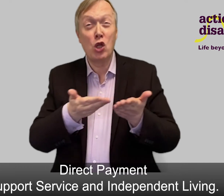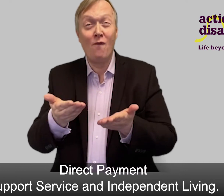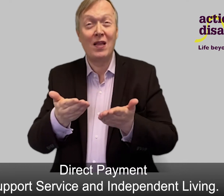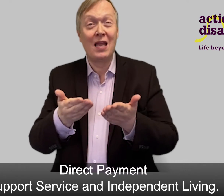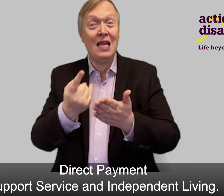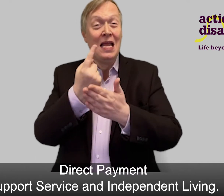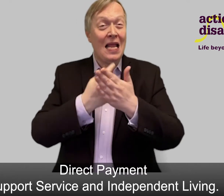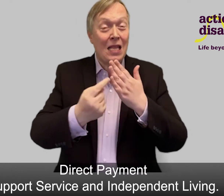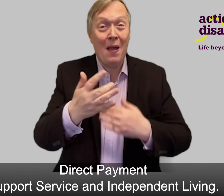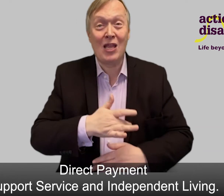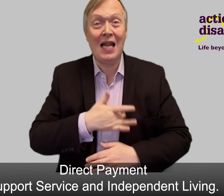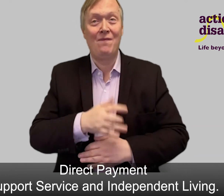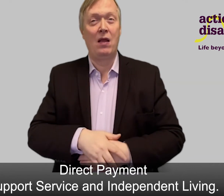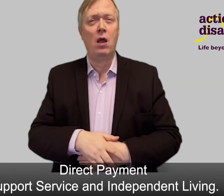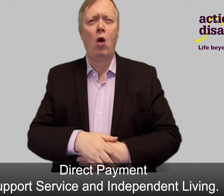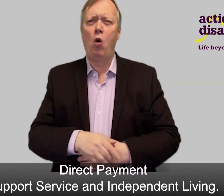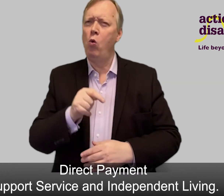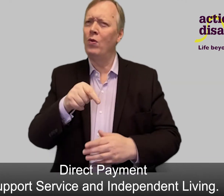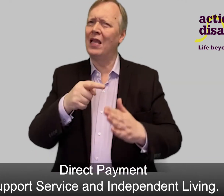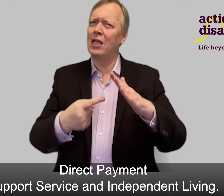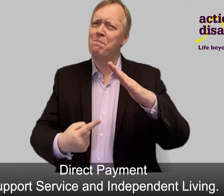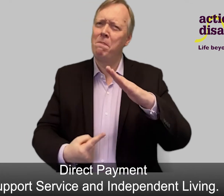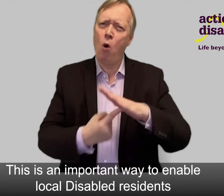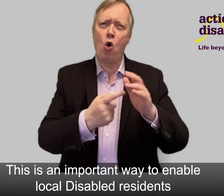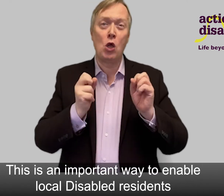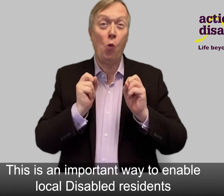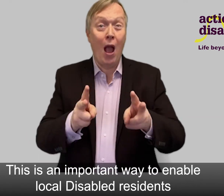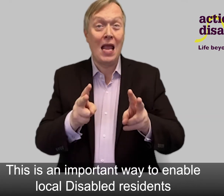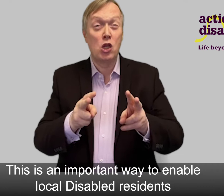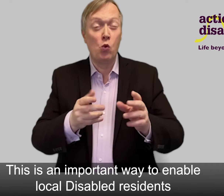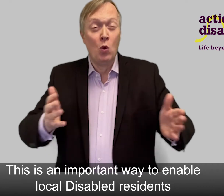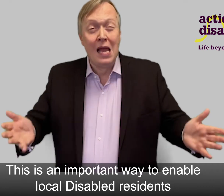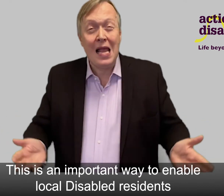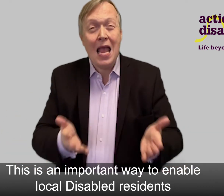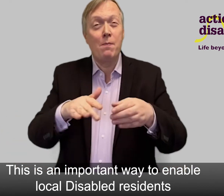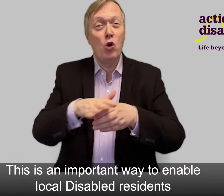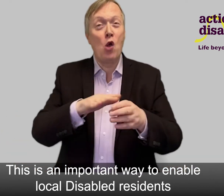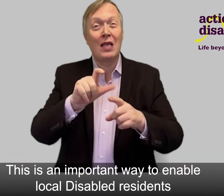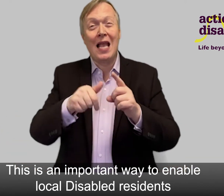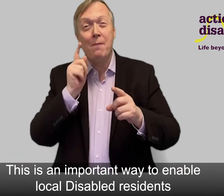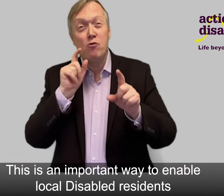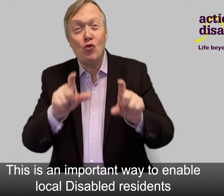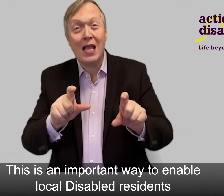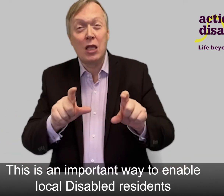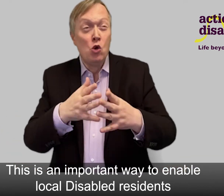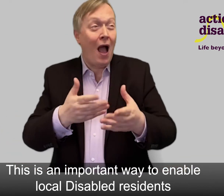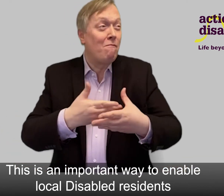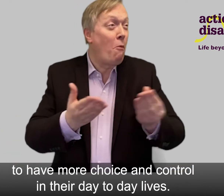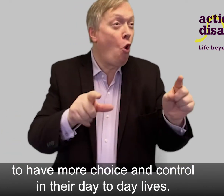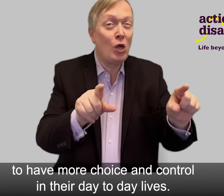and Independent Living. This is an important way to enable local disabled residents to